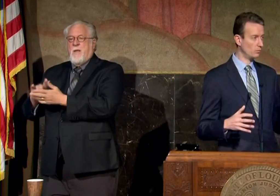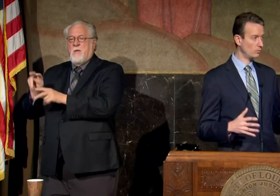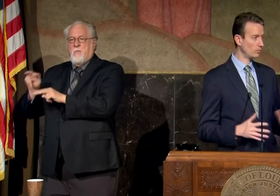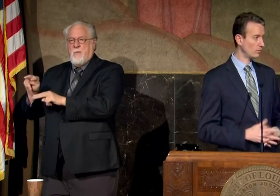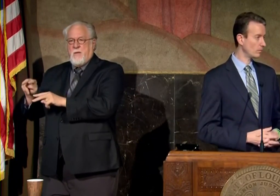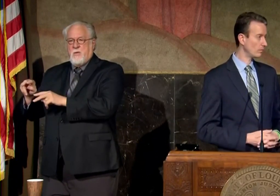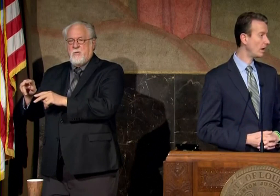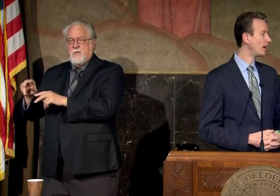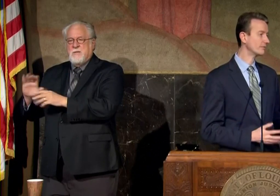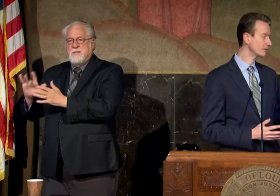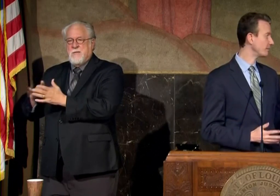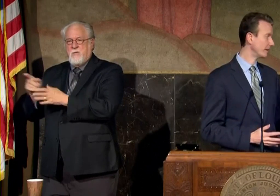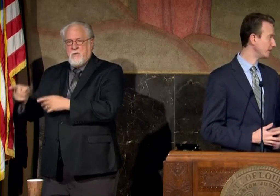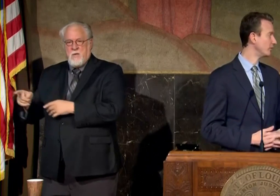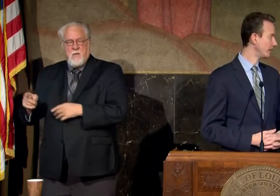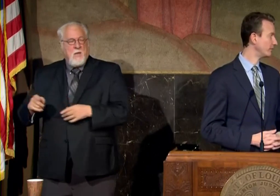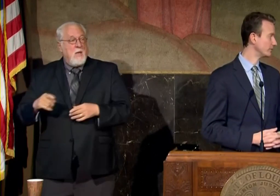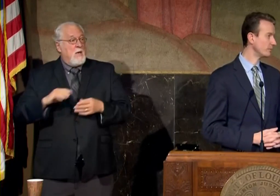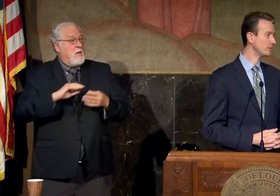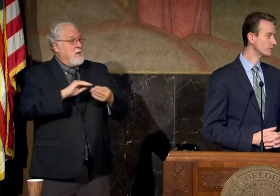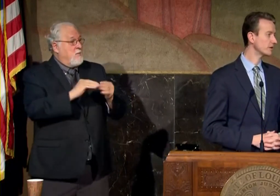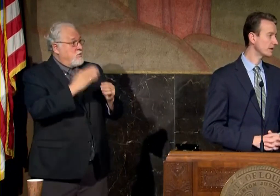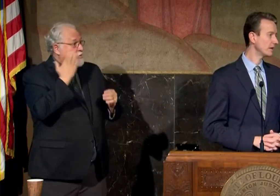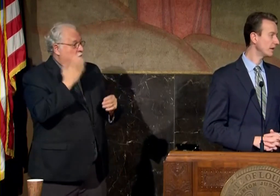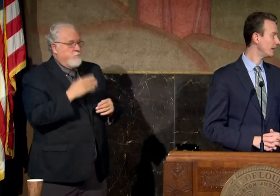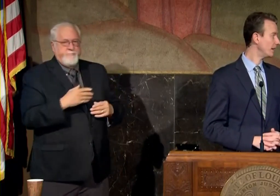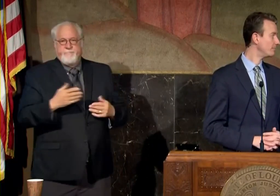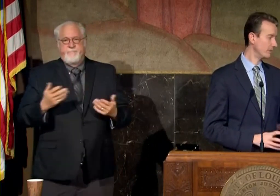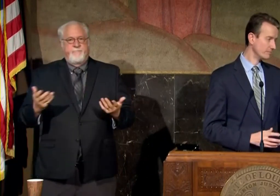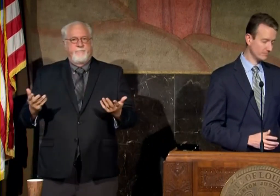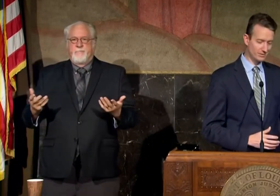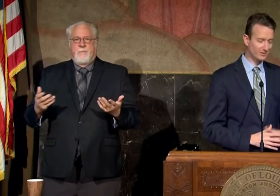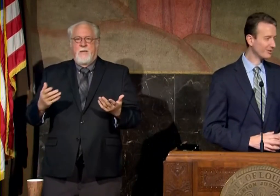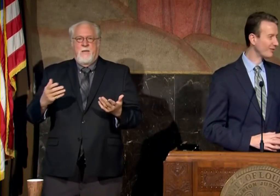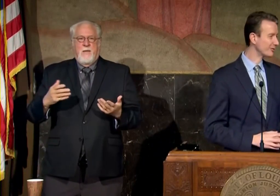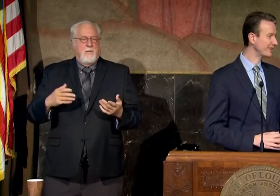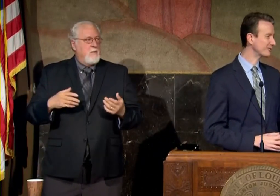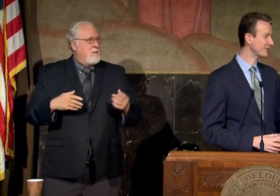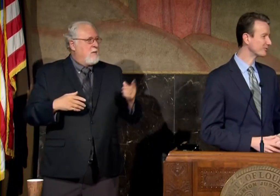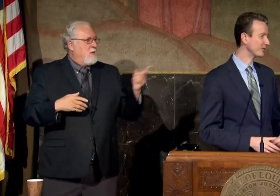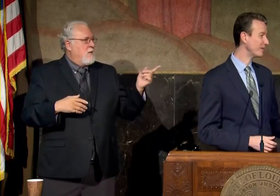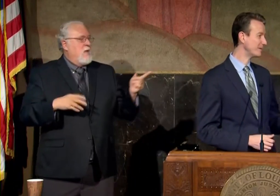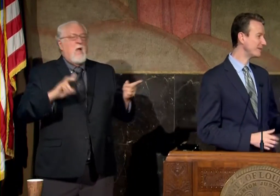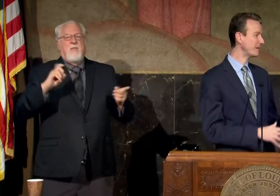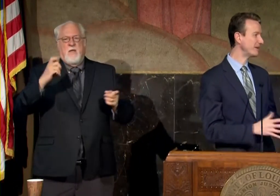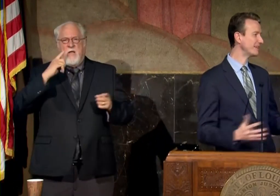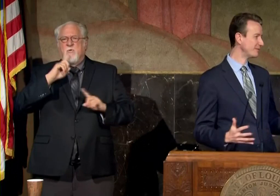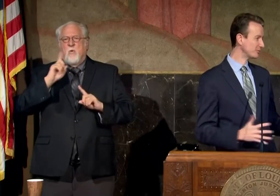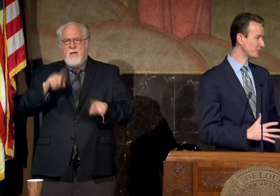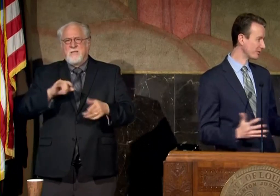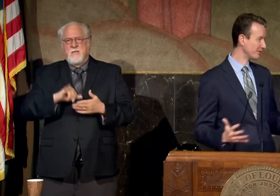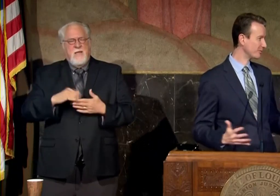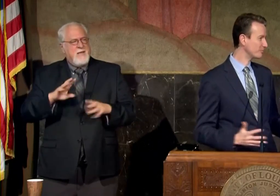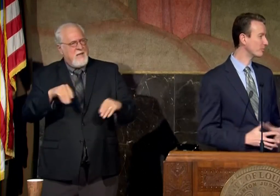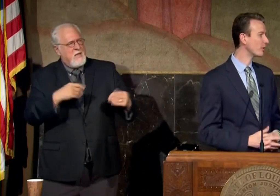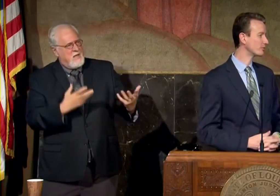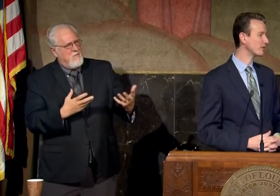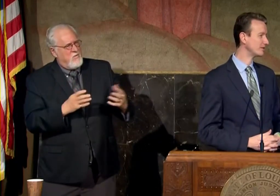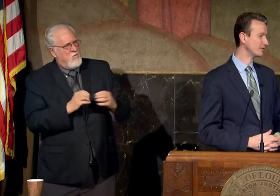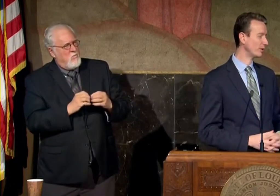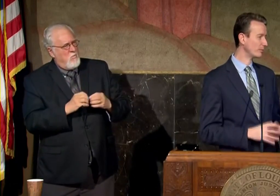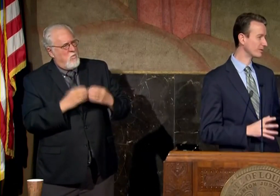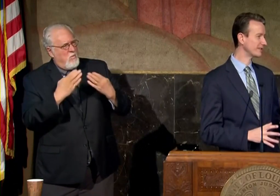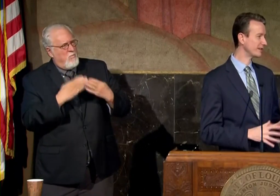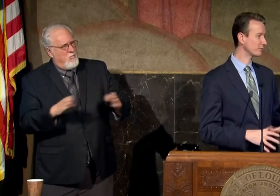off the top of head i don't have those numbers uh but the governor can answer those for you maybe maybe he can give you sort of the the broader